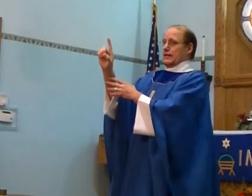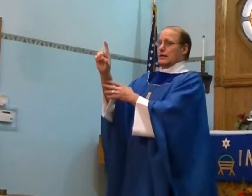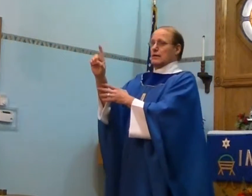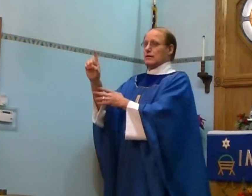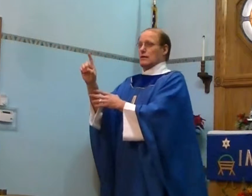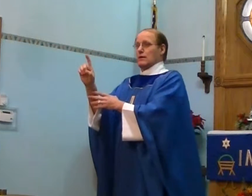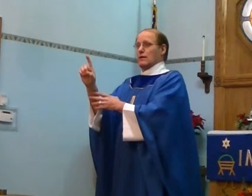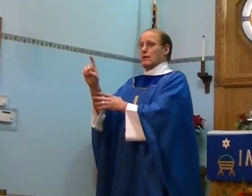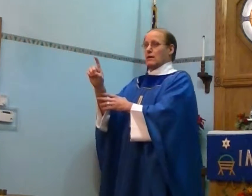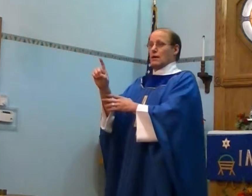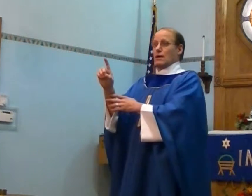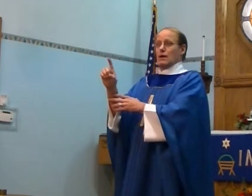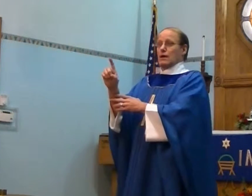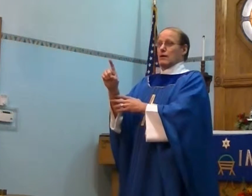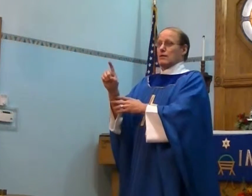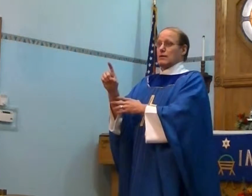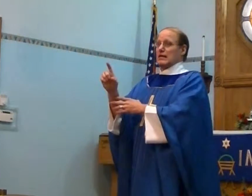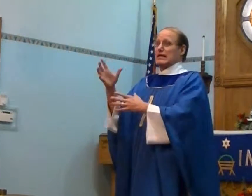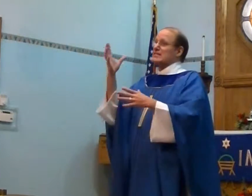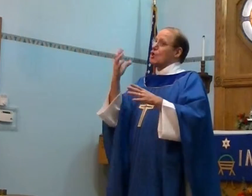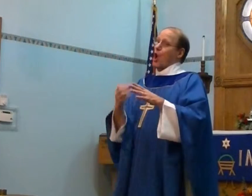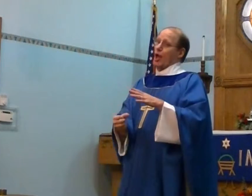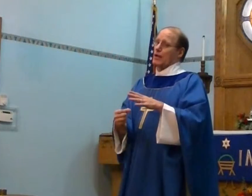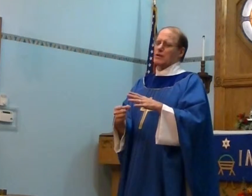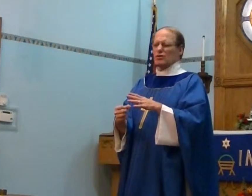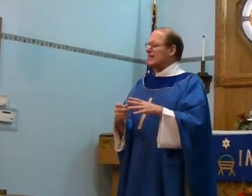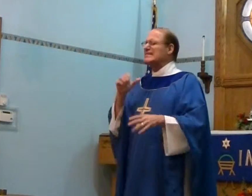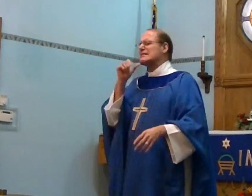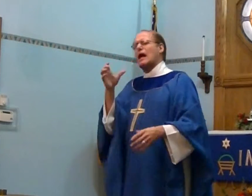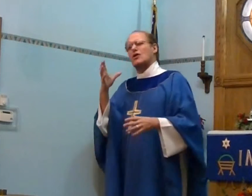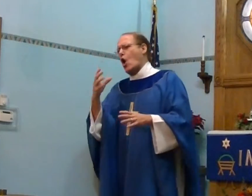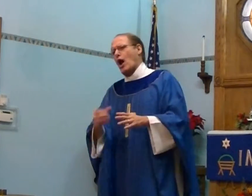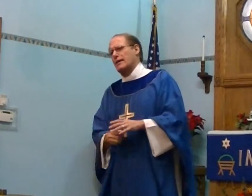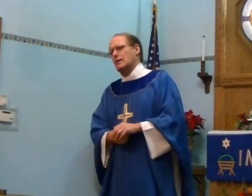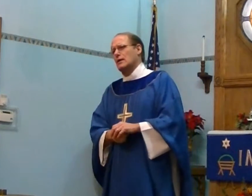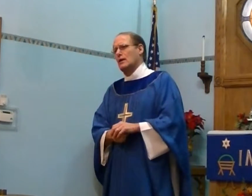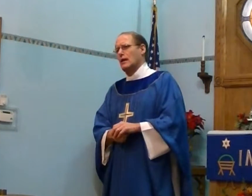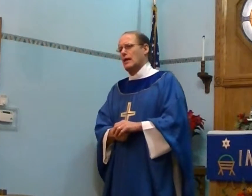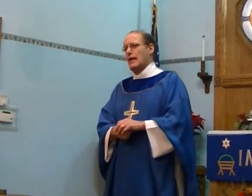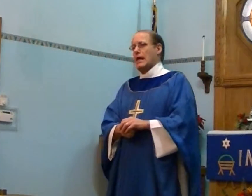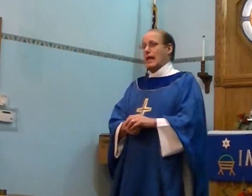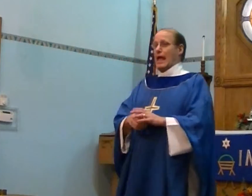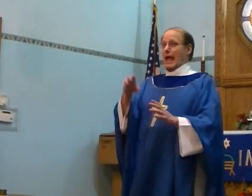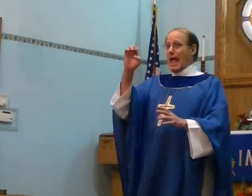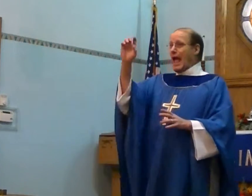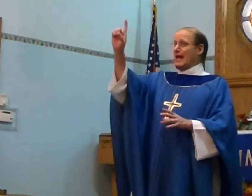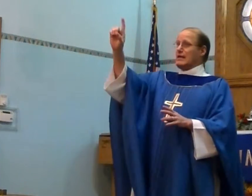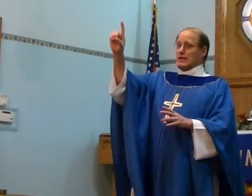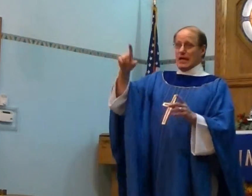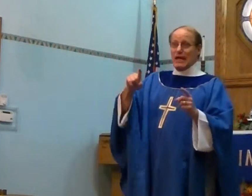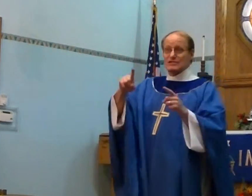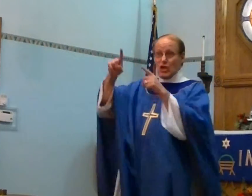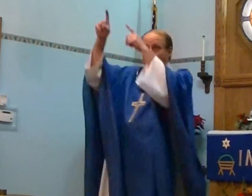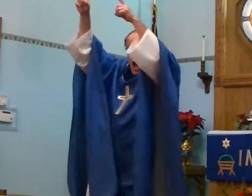is gone. He's not gone. And Ed is gone